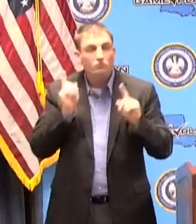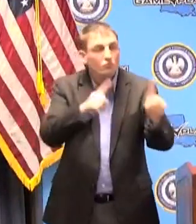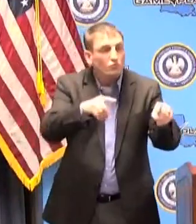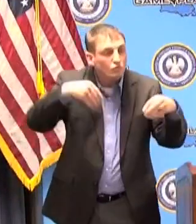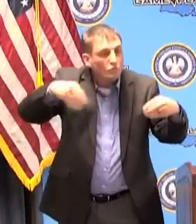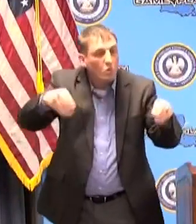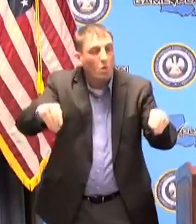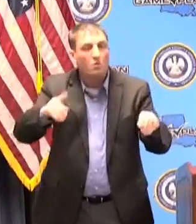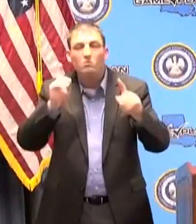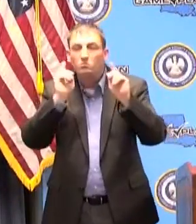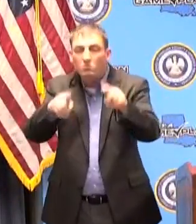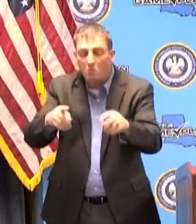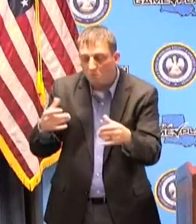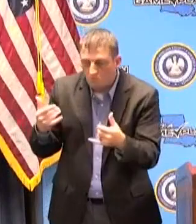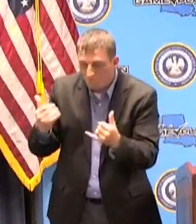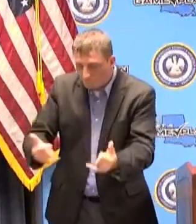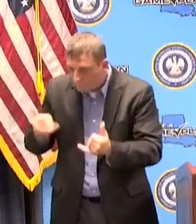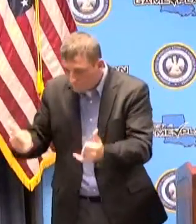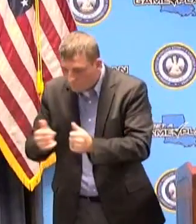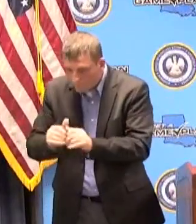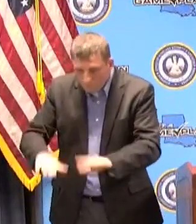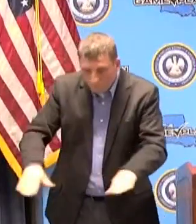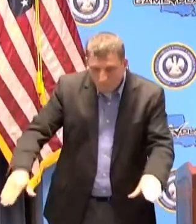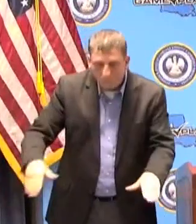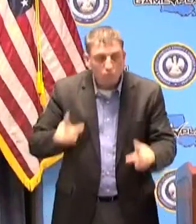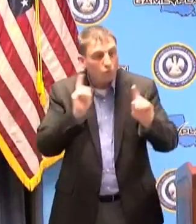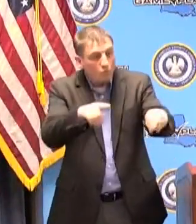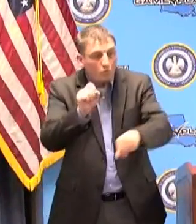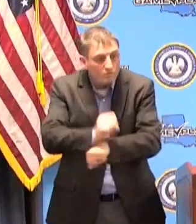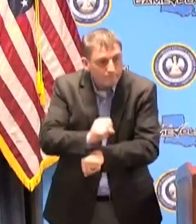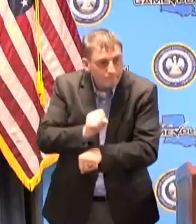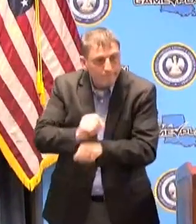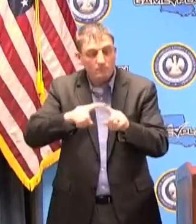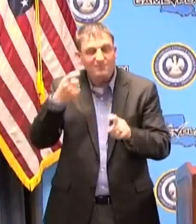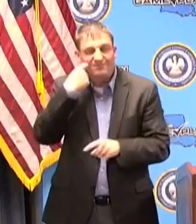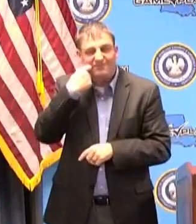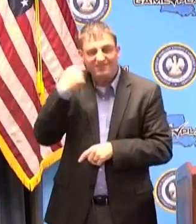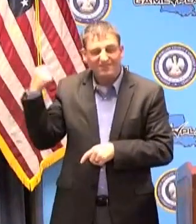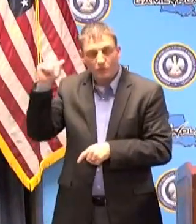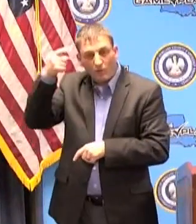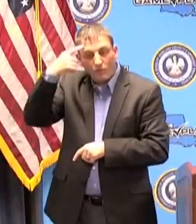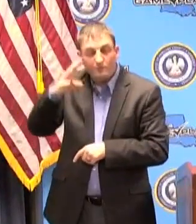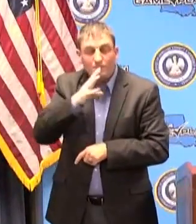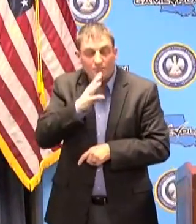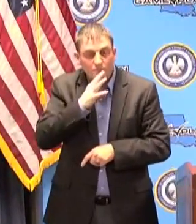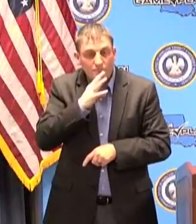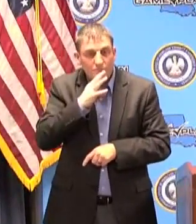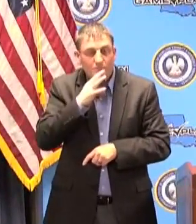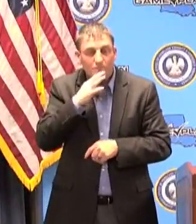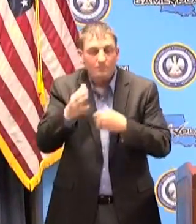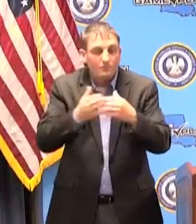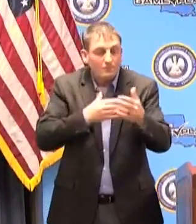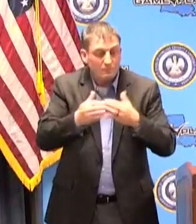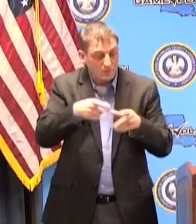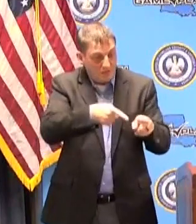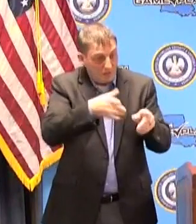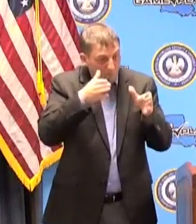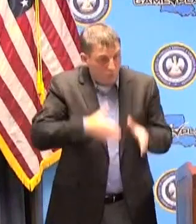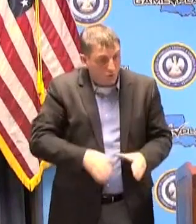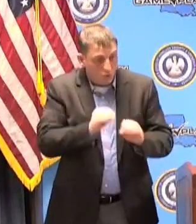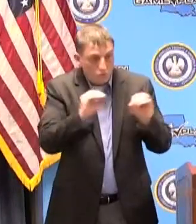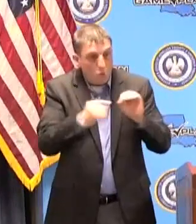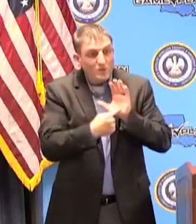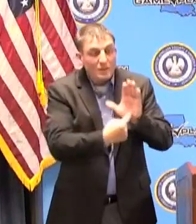we'll play with our kids many of us will go to work but as the governor said earlier even asymptomatic people with covid can spread the